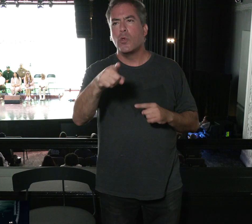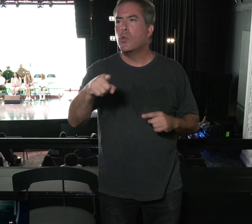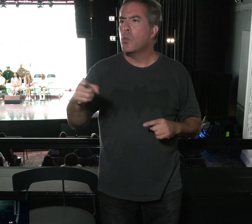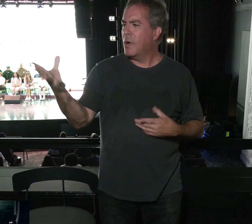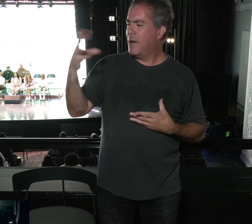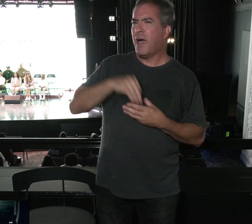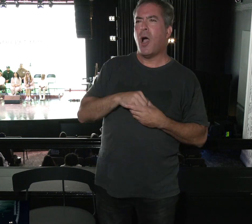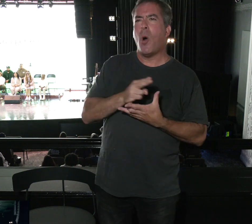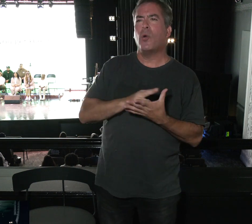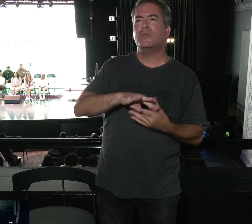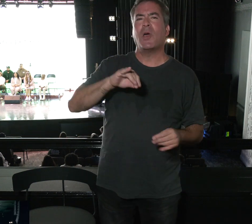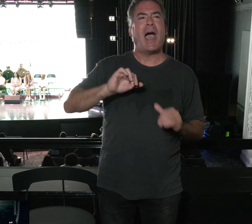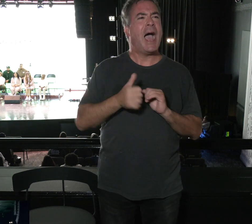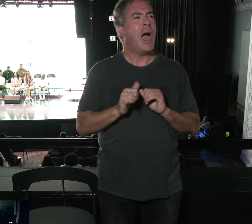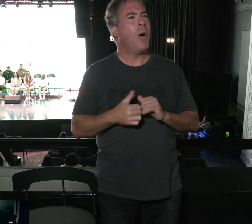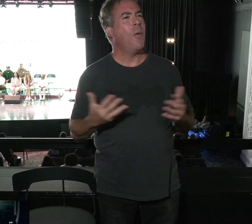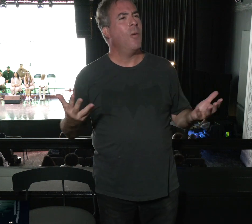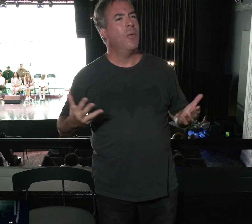get him?